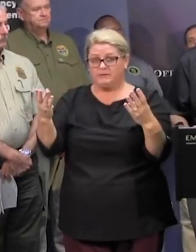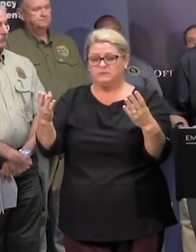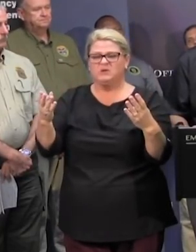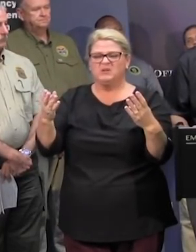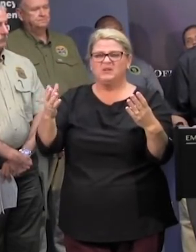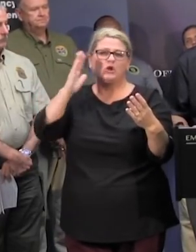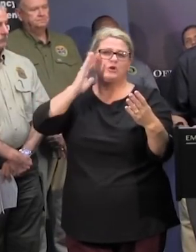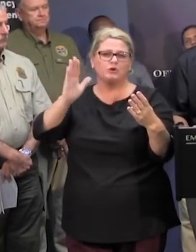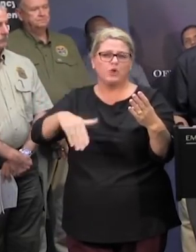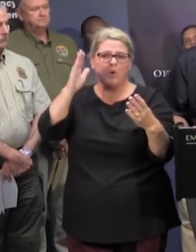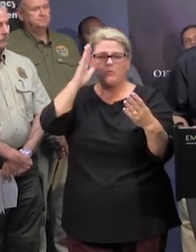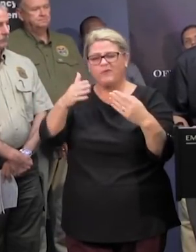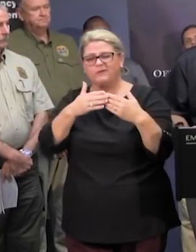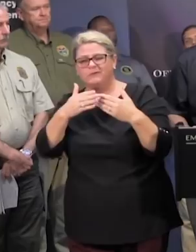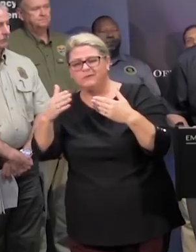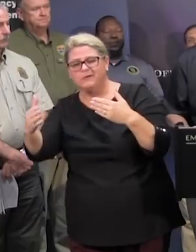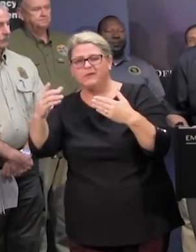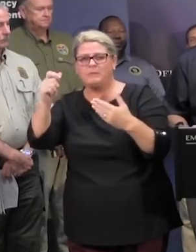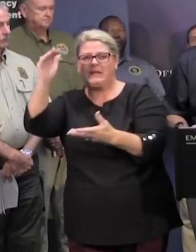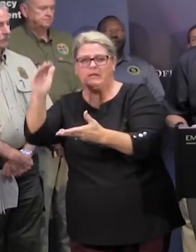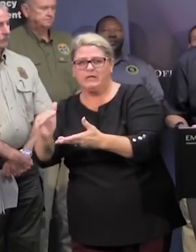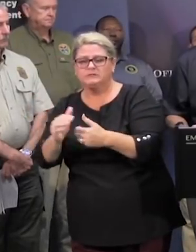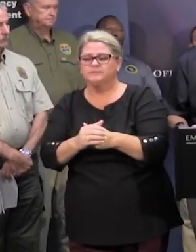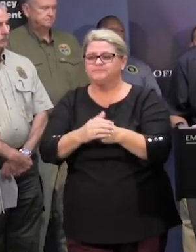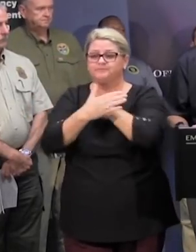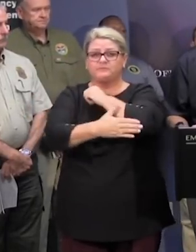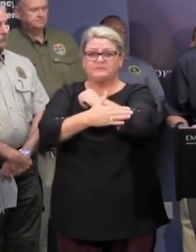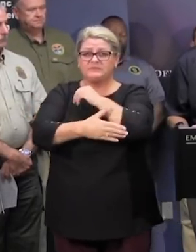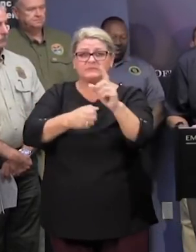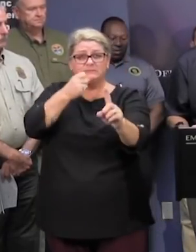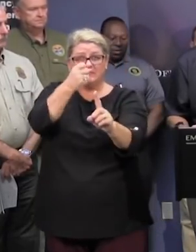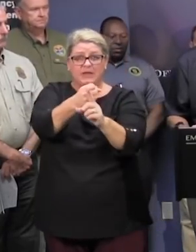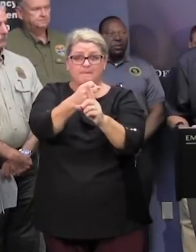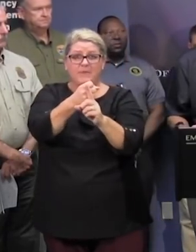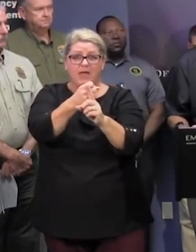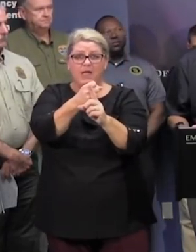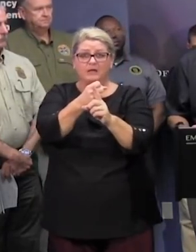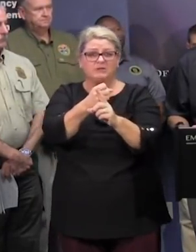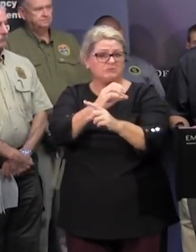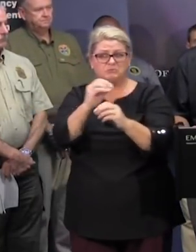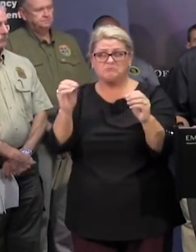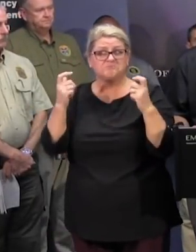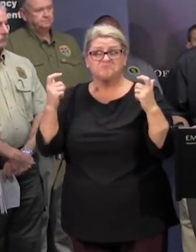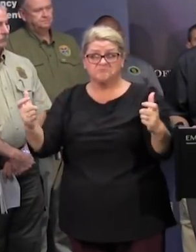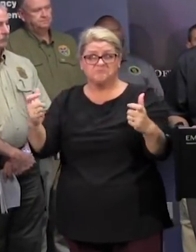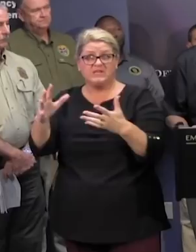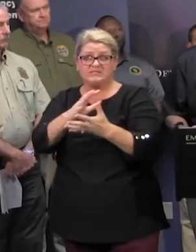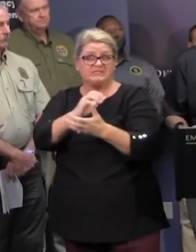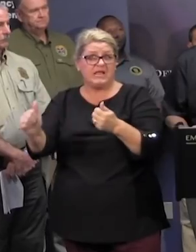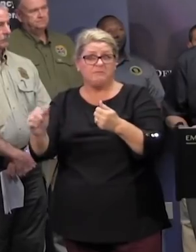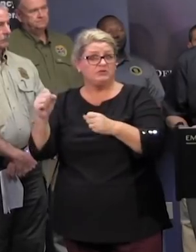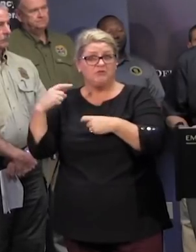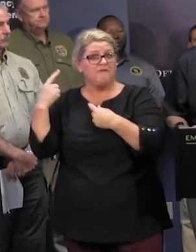expect that number to drop here over the next day or so in terms of county impacts there was no major damage reported so far